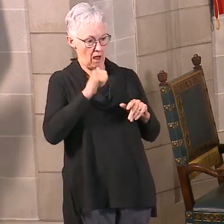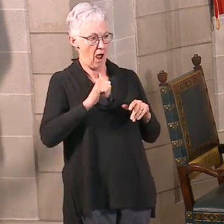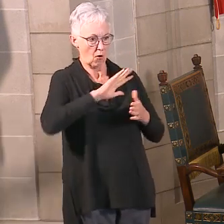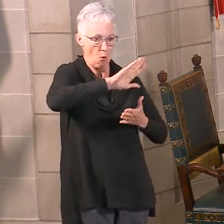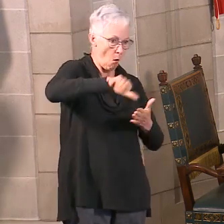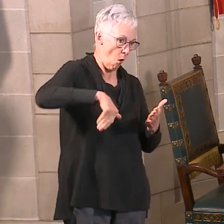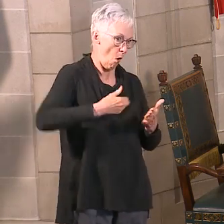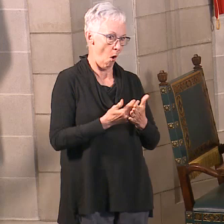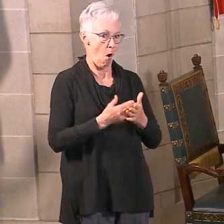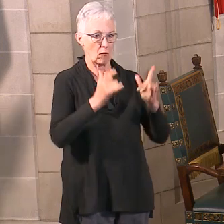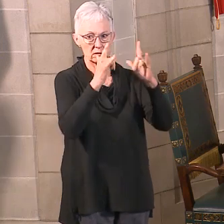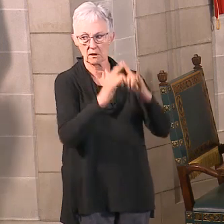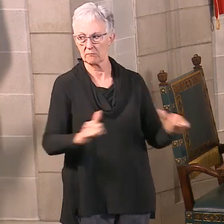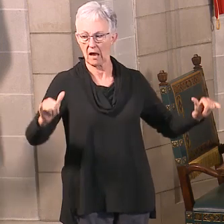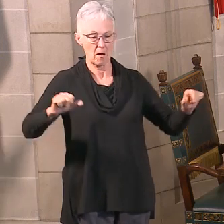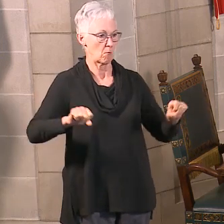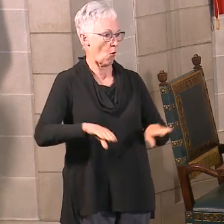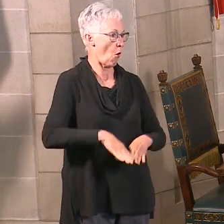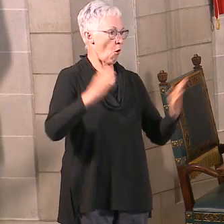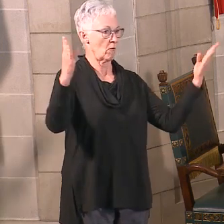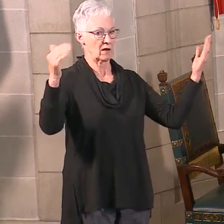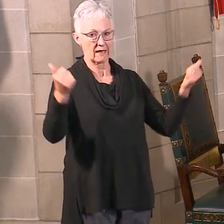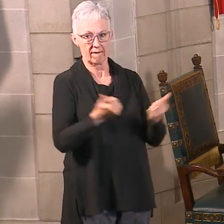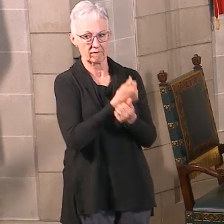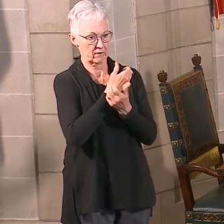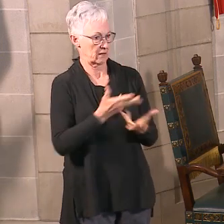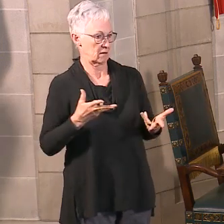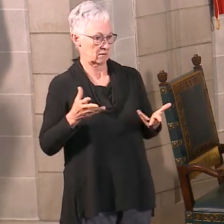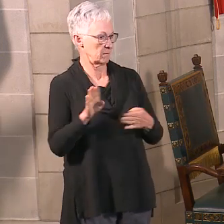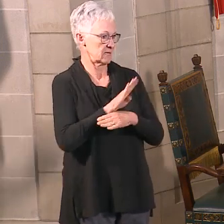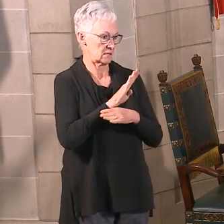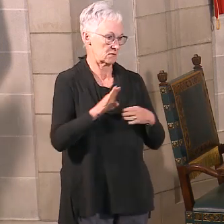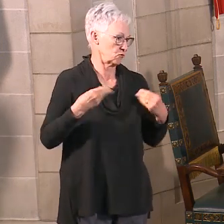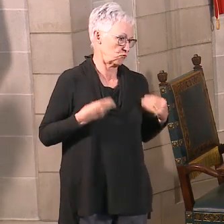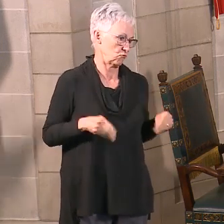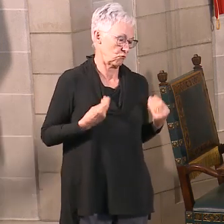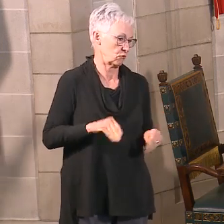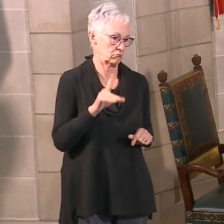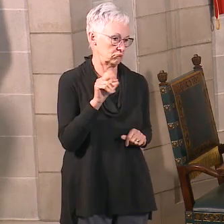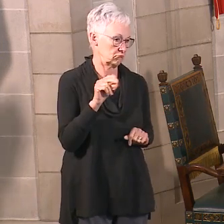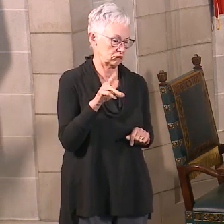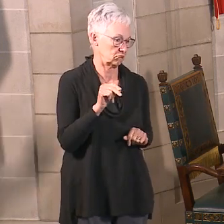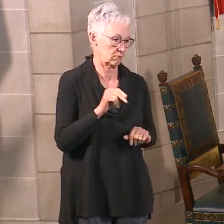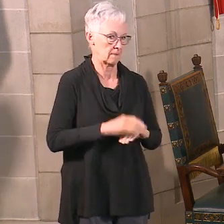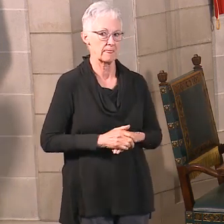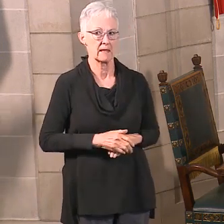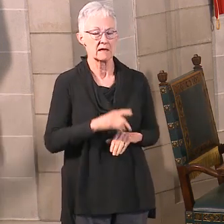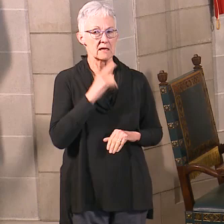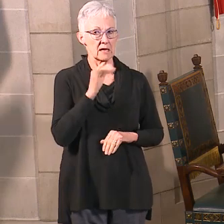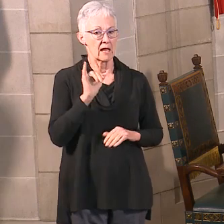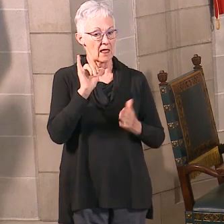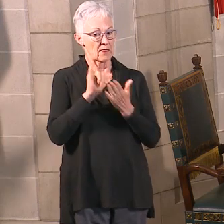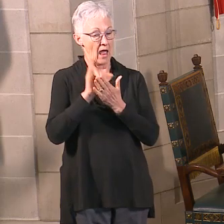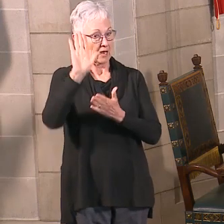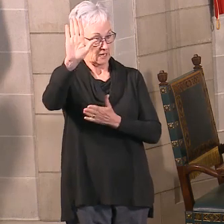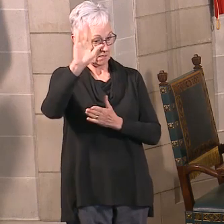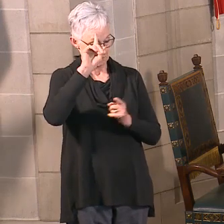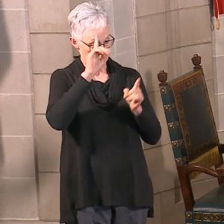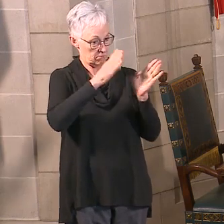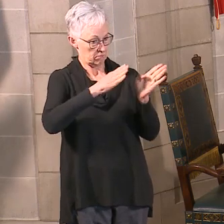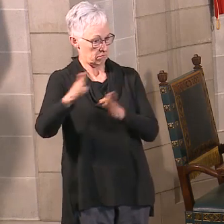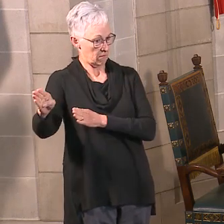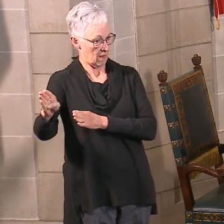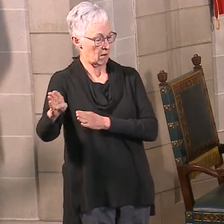President had laid out there for as well. I think it's also important to note that that was one document for 50 states plus all the territories.